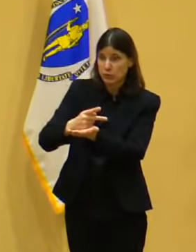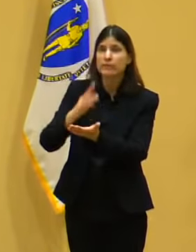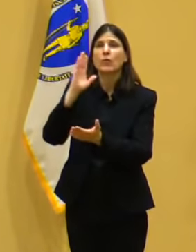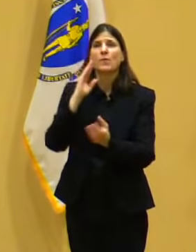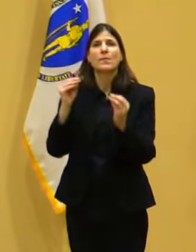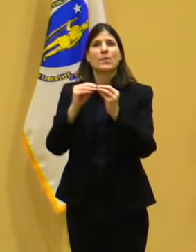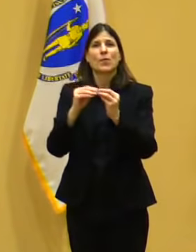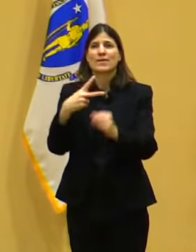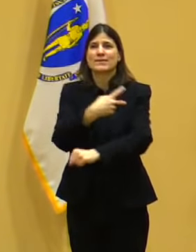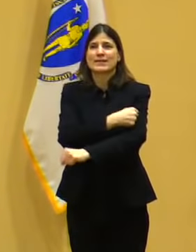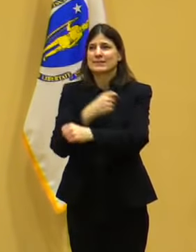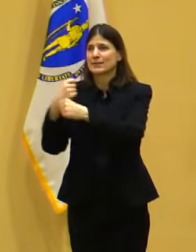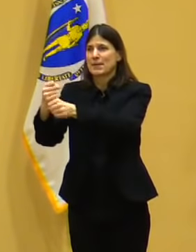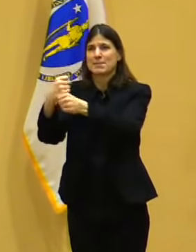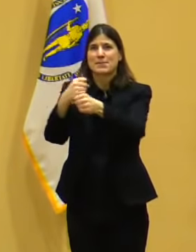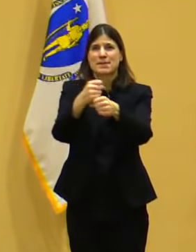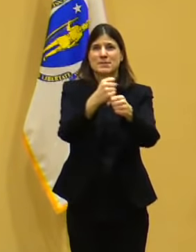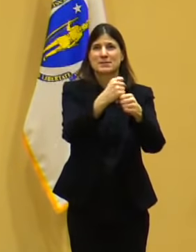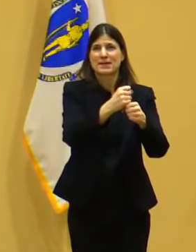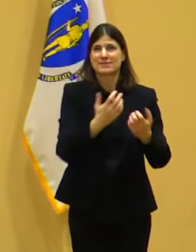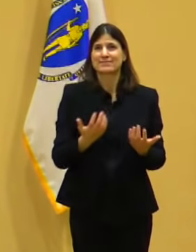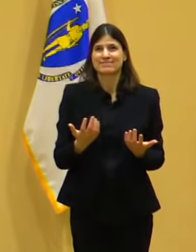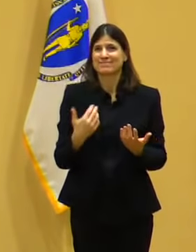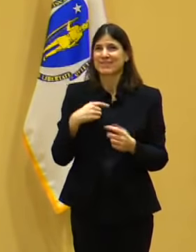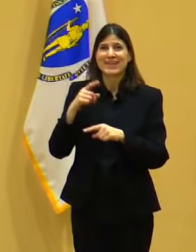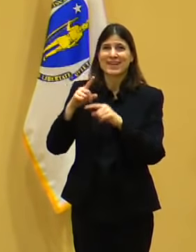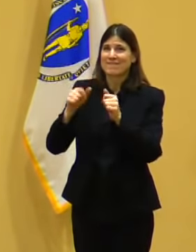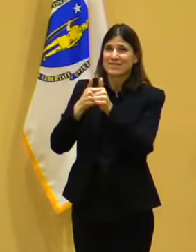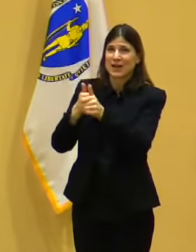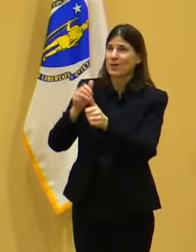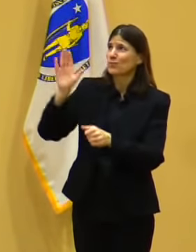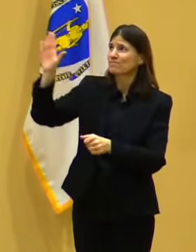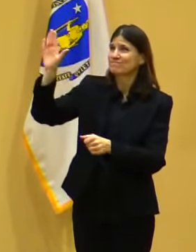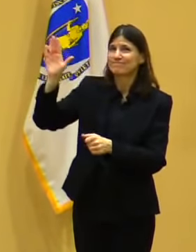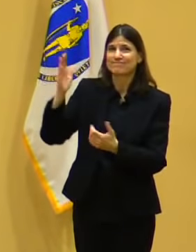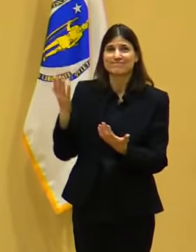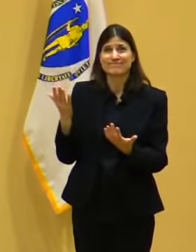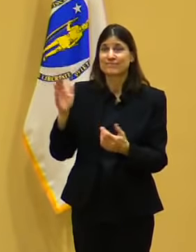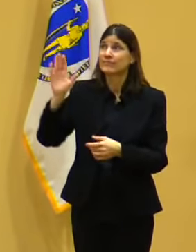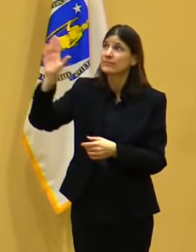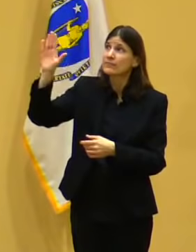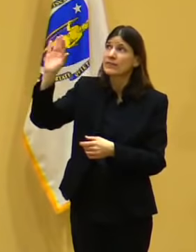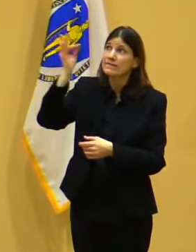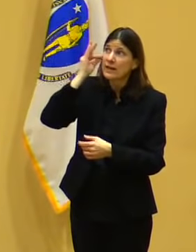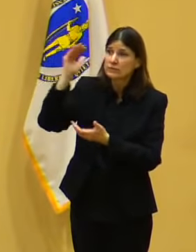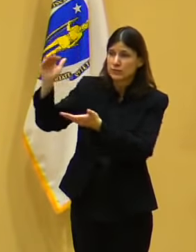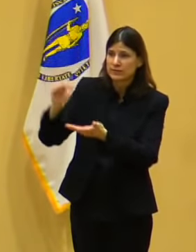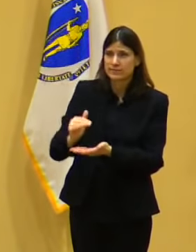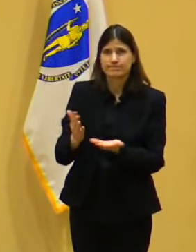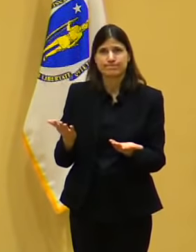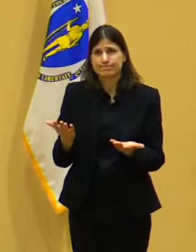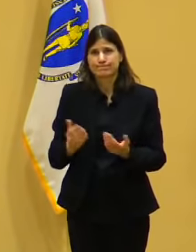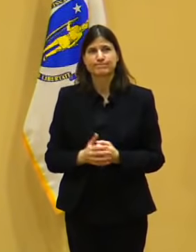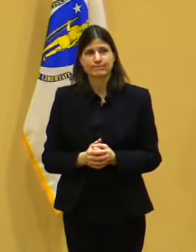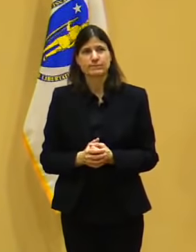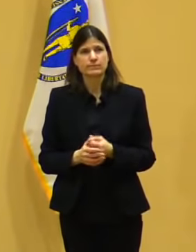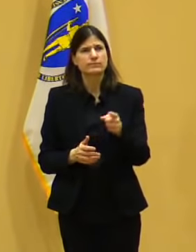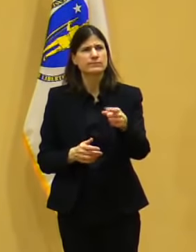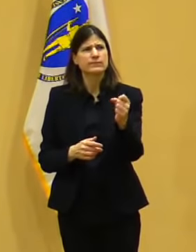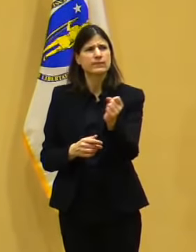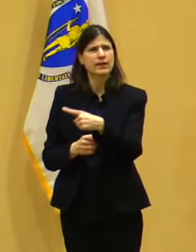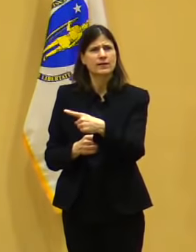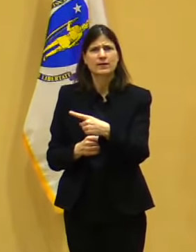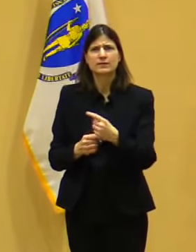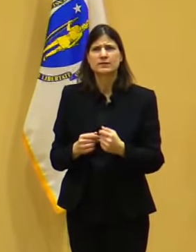distribution. Governor, do you have a plan to add asthma vaccine in terms of co-mortan issues that would allow people in that